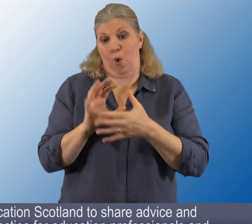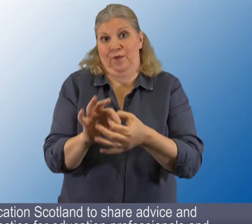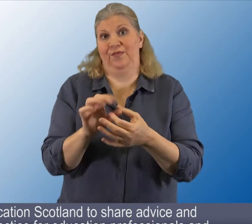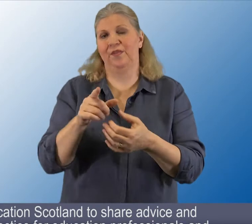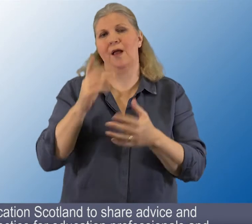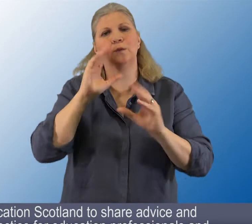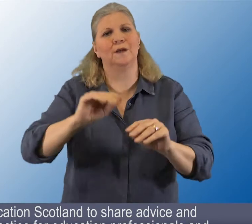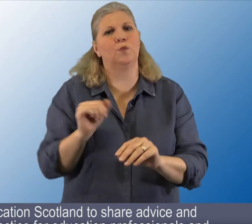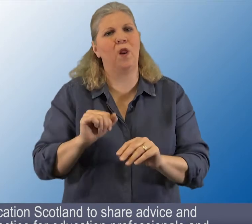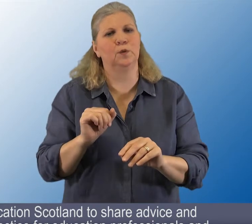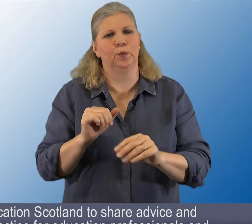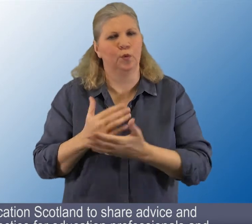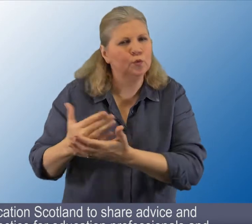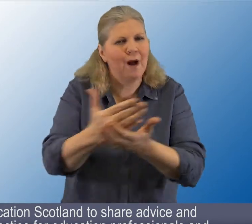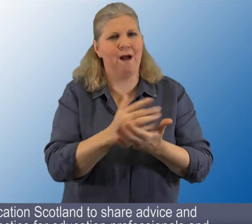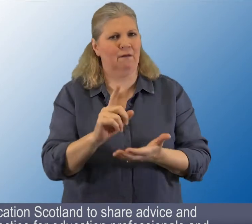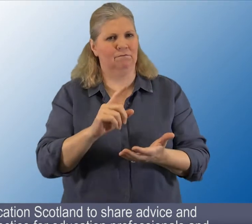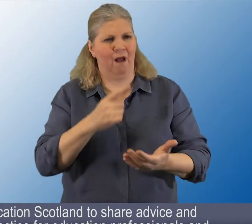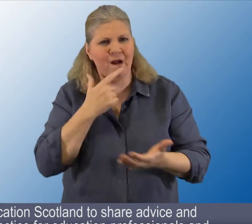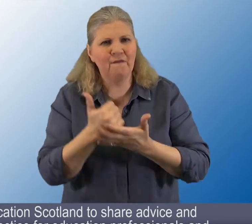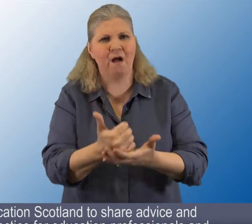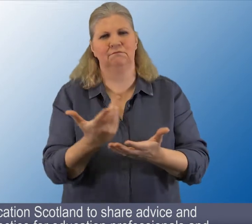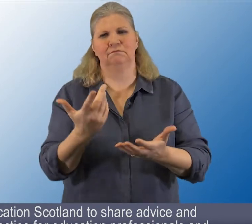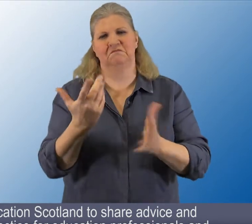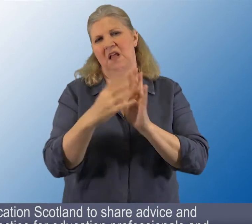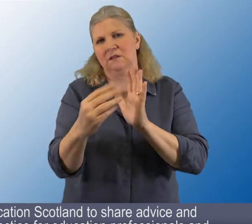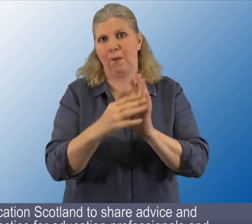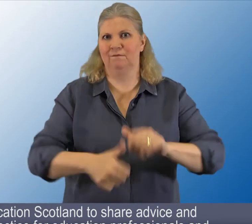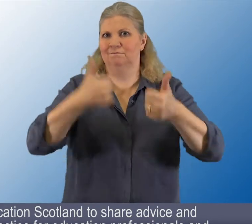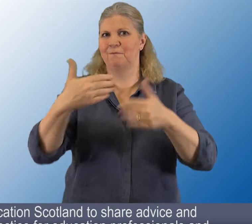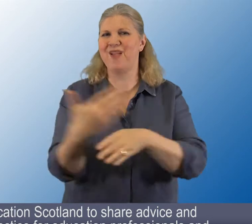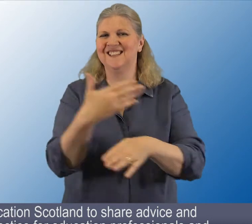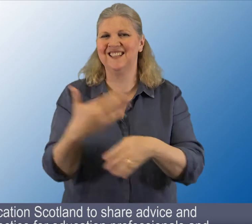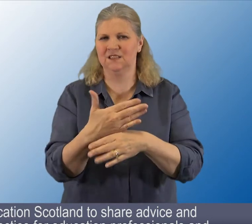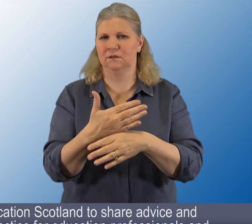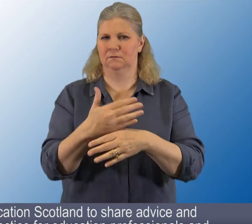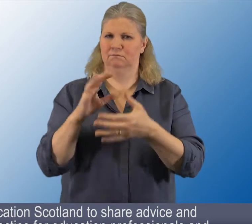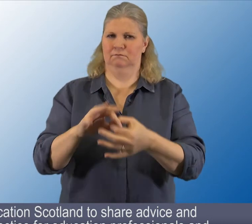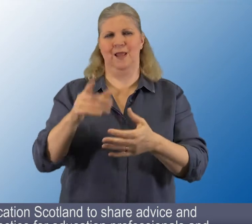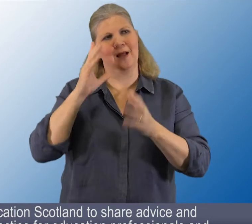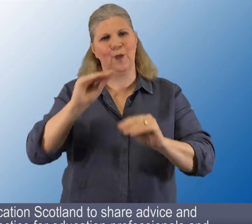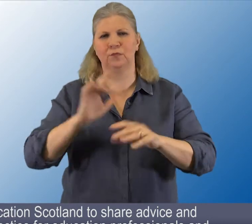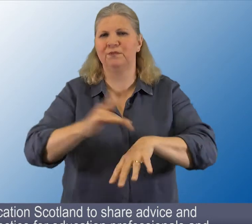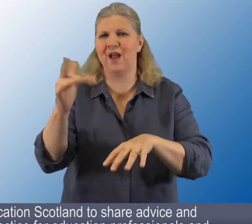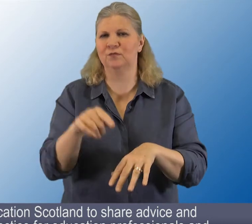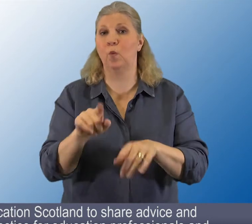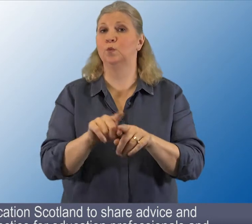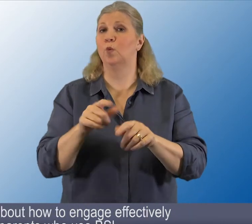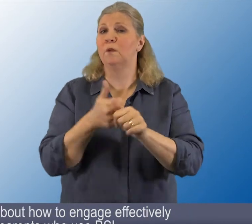14. Work with Education Scotland to share advice and examples of good practice for education, professionals and students. 14.